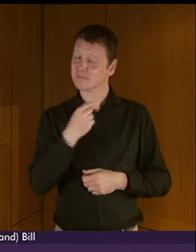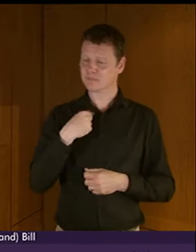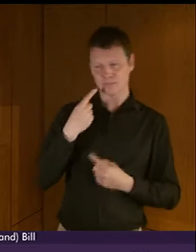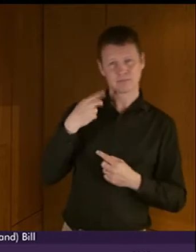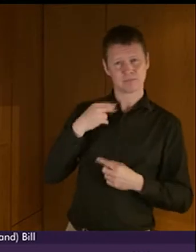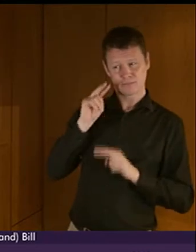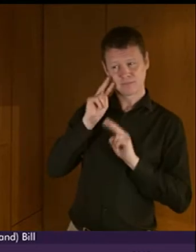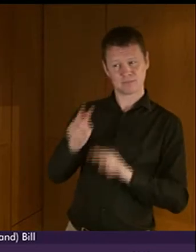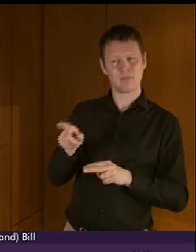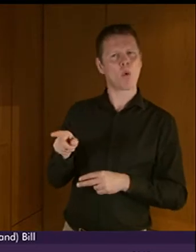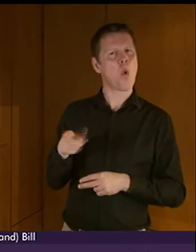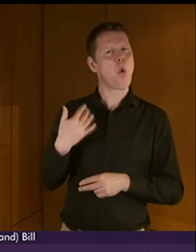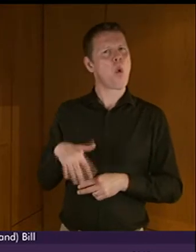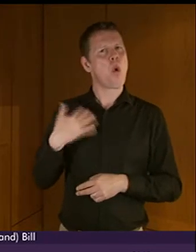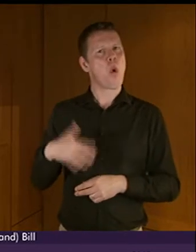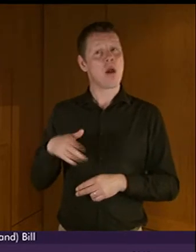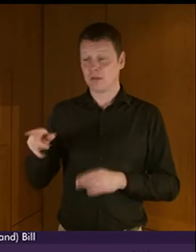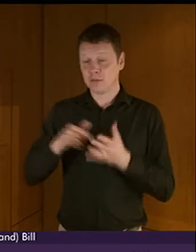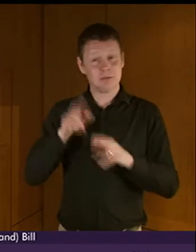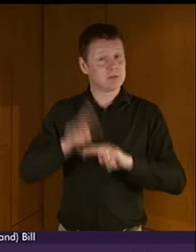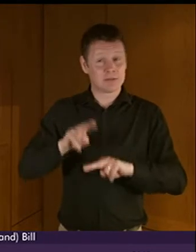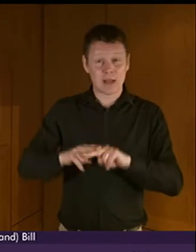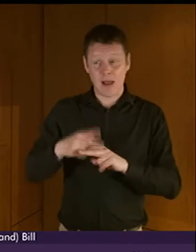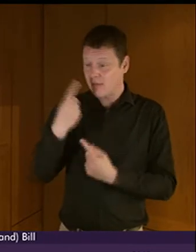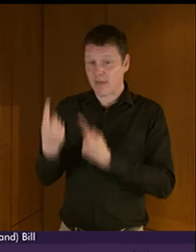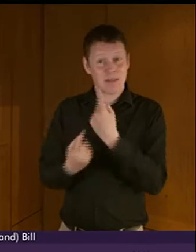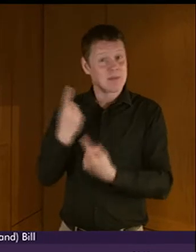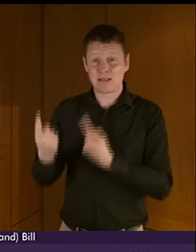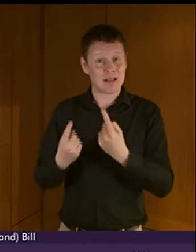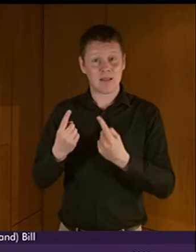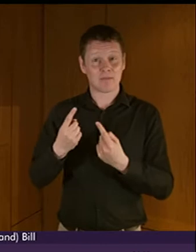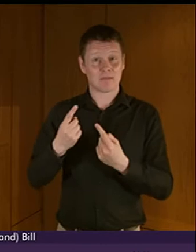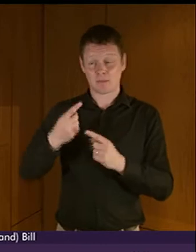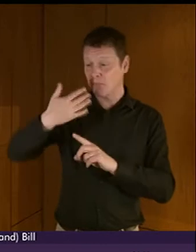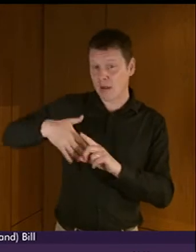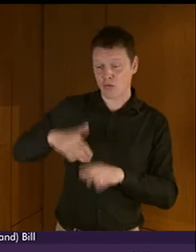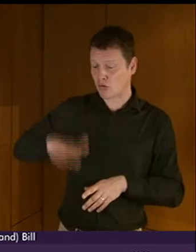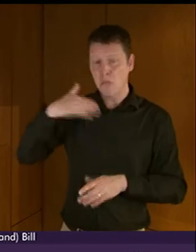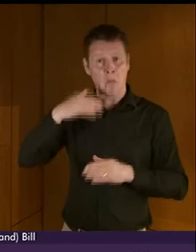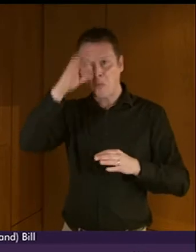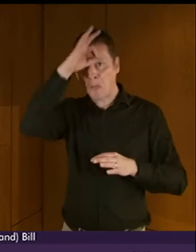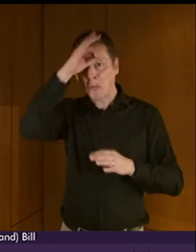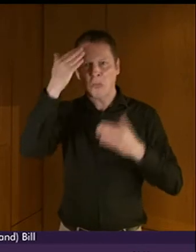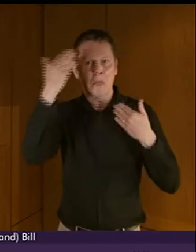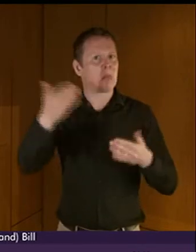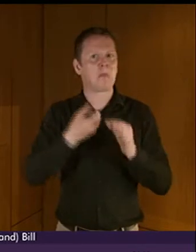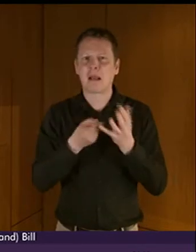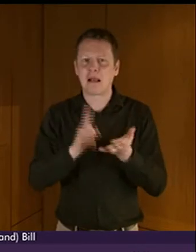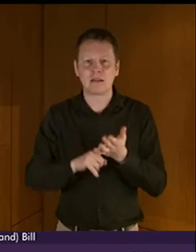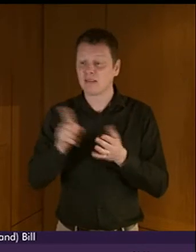the staff who had no knowledge of BSL in the initial stages took to that language.